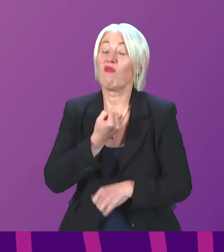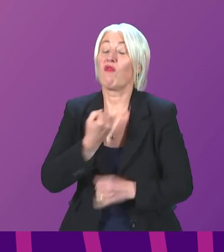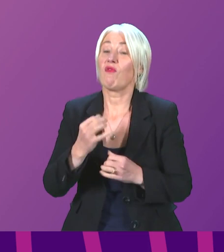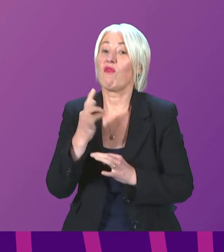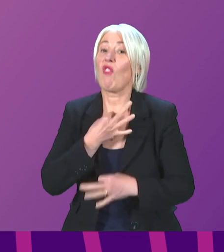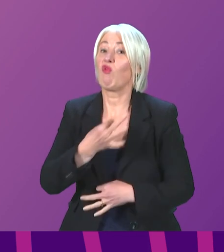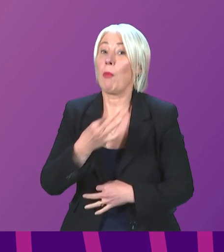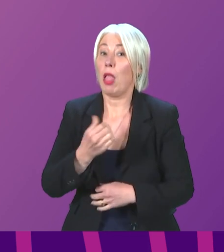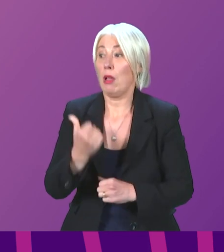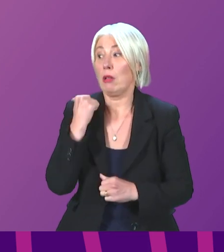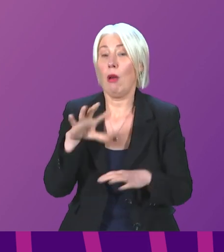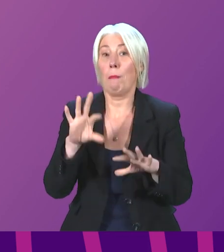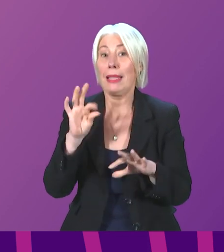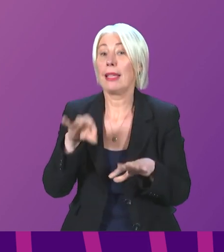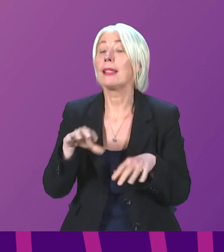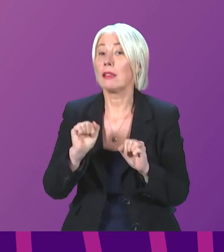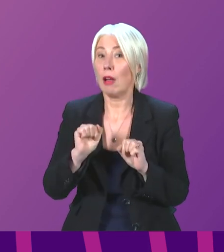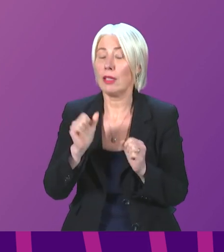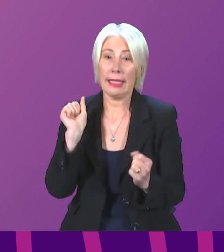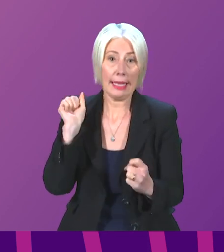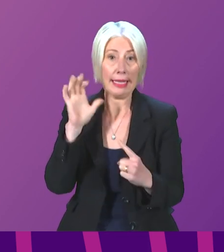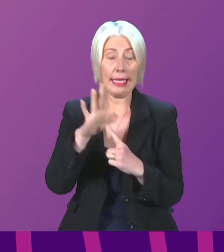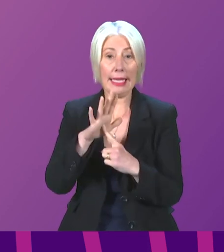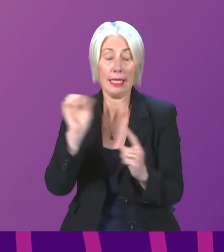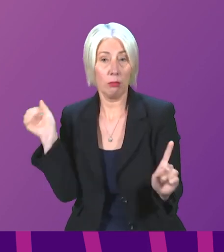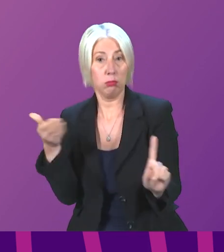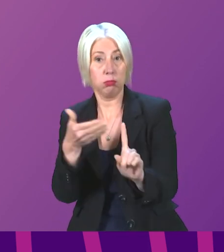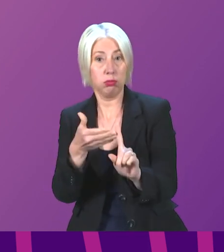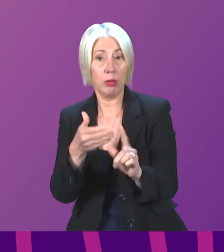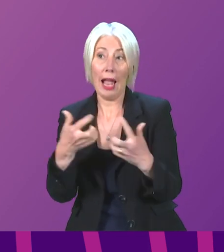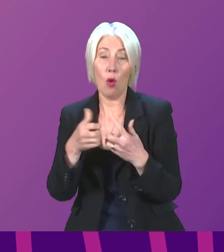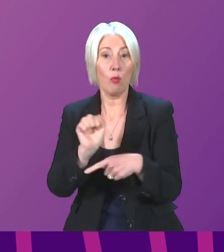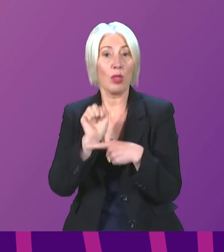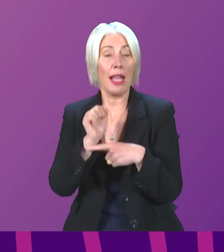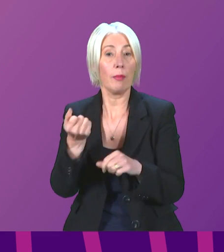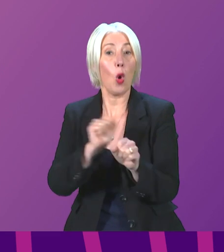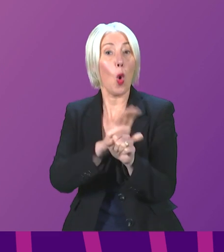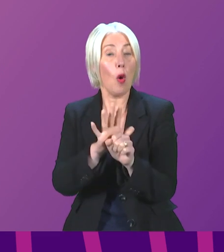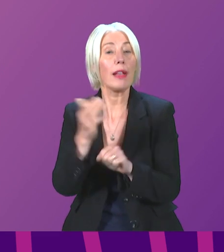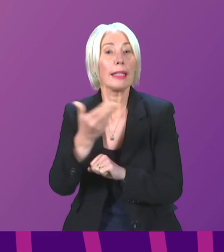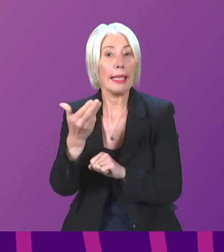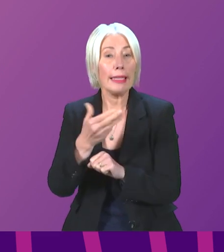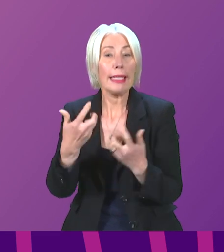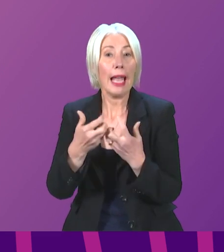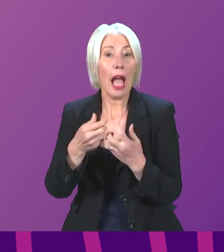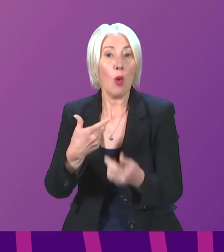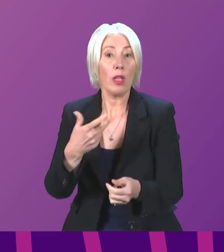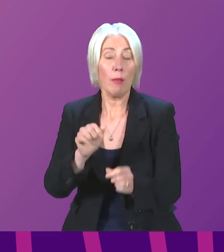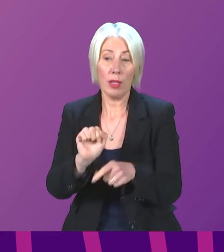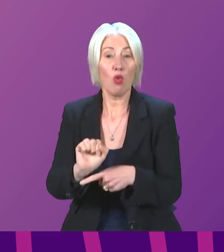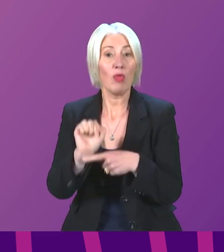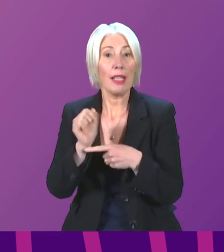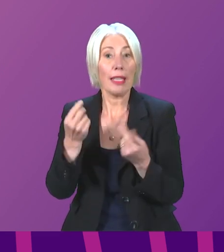marks another key milestone in our continued effort to protect against COVID-19 and provide resilience for the NHS